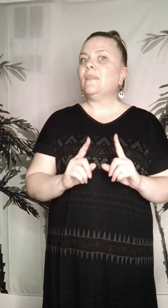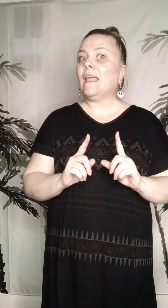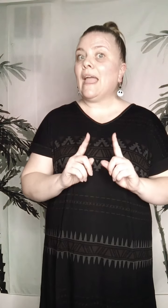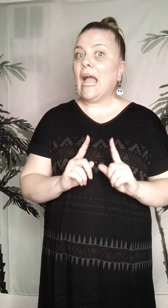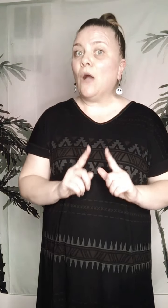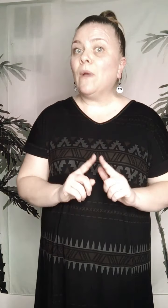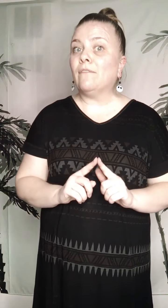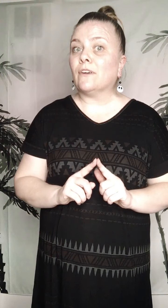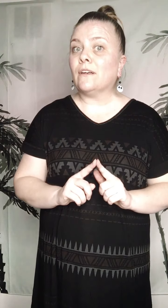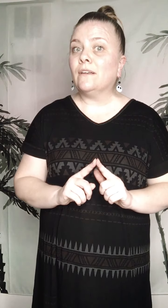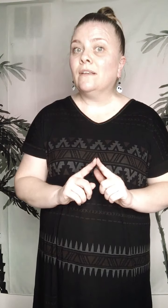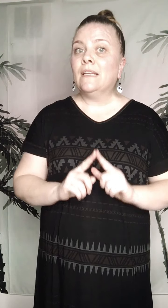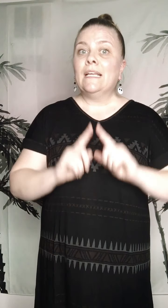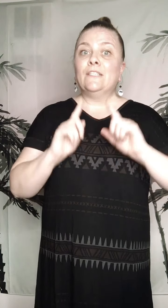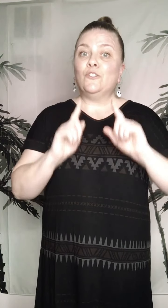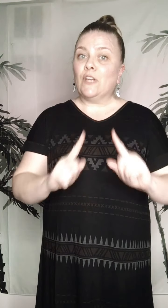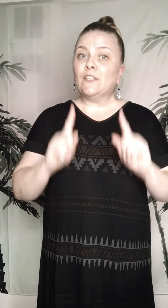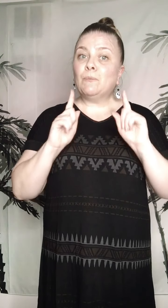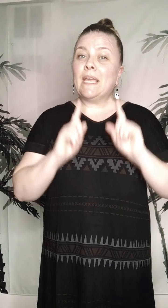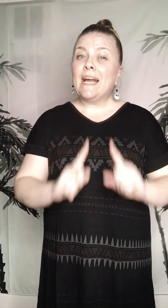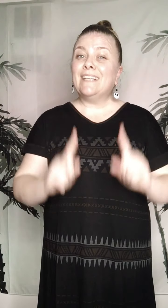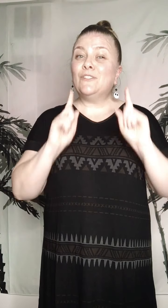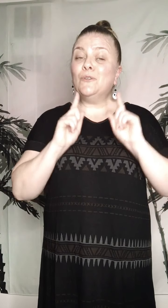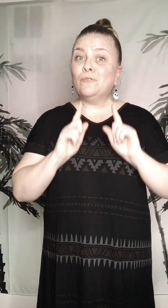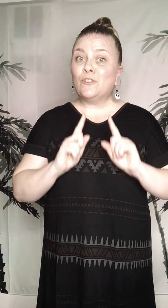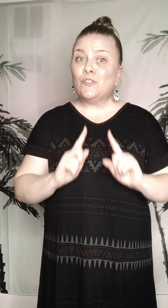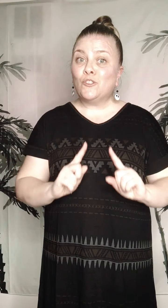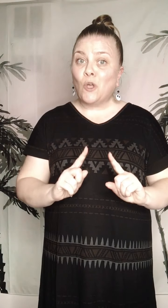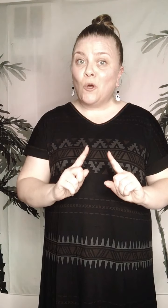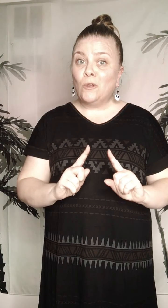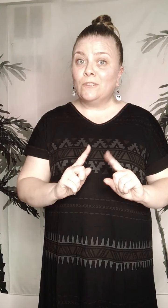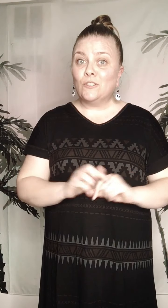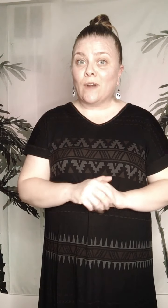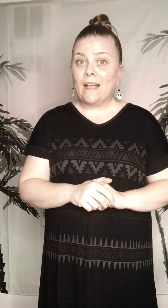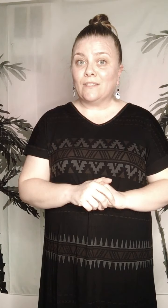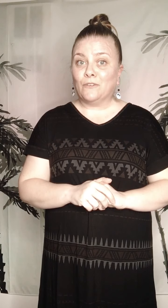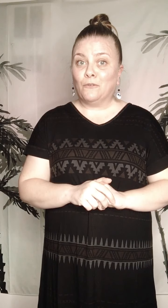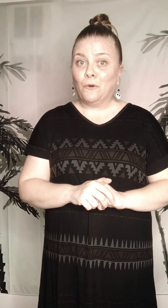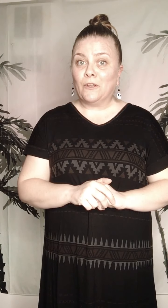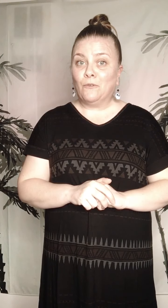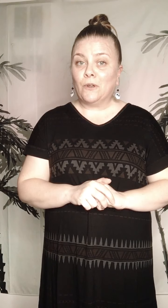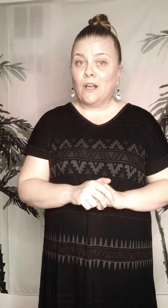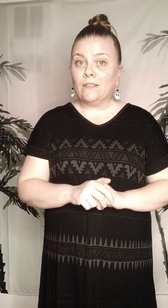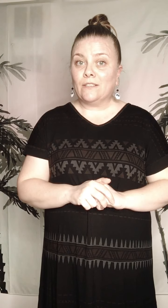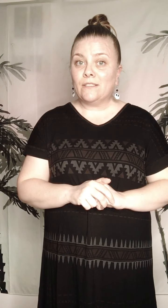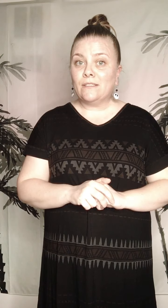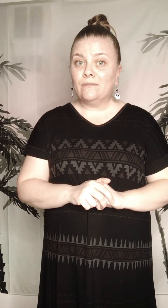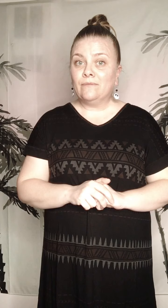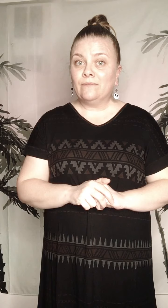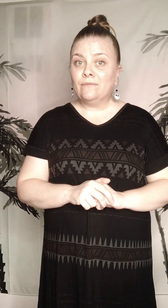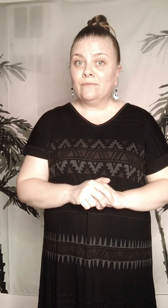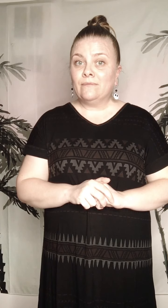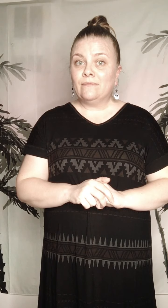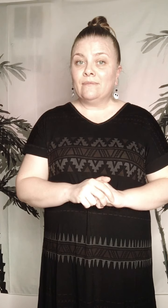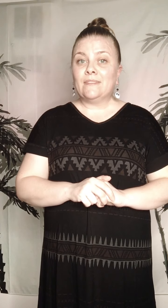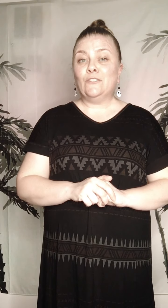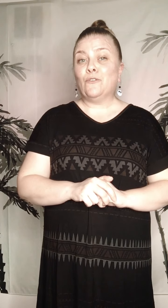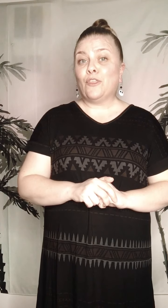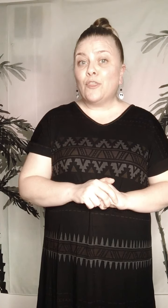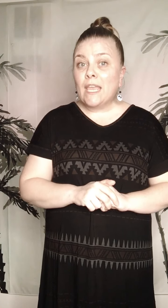However, just because you sold the dress for $44 and you think